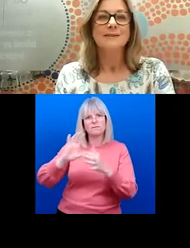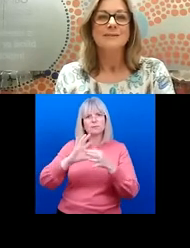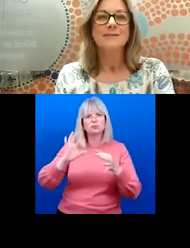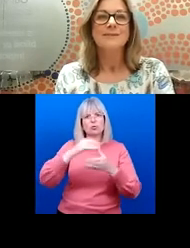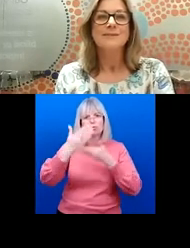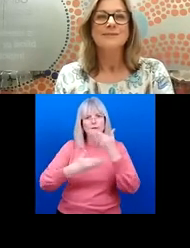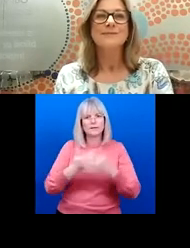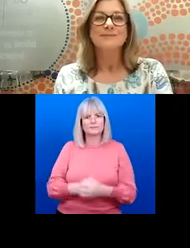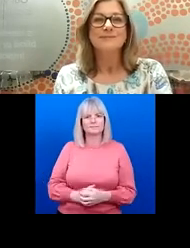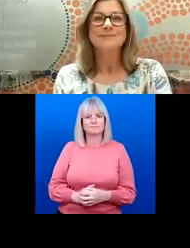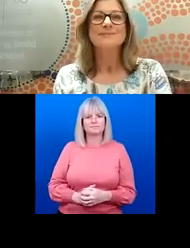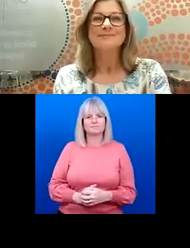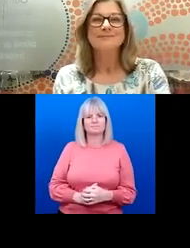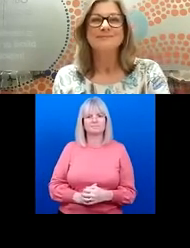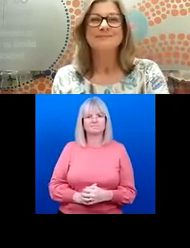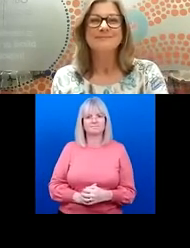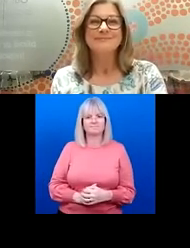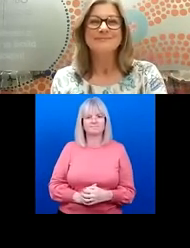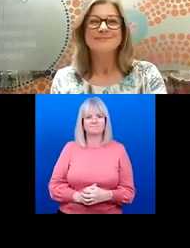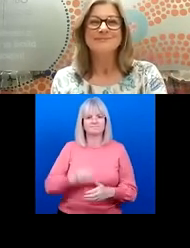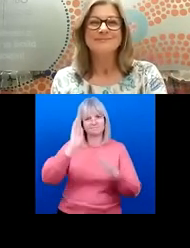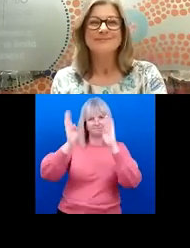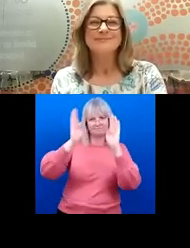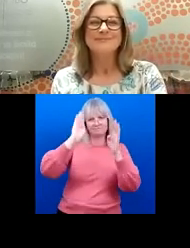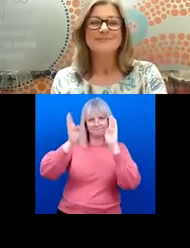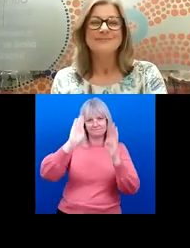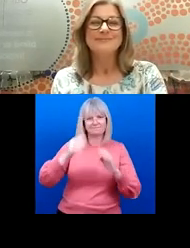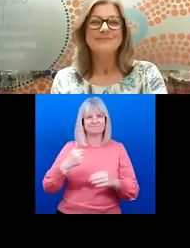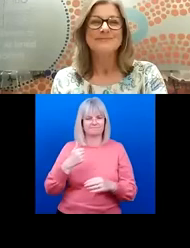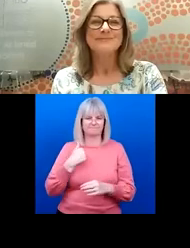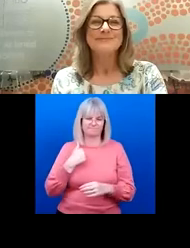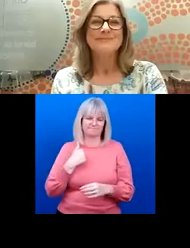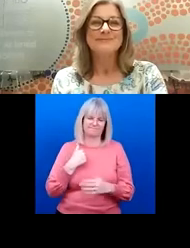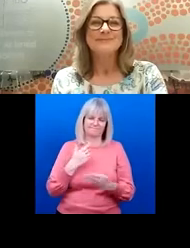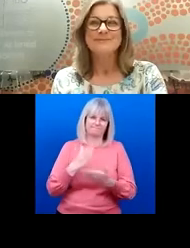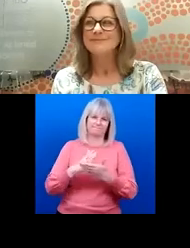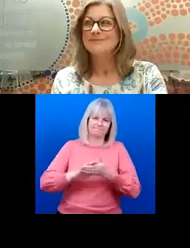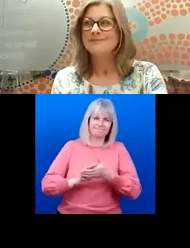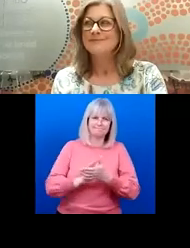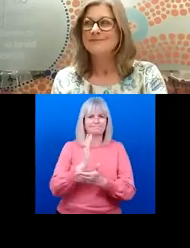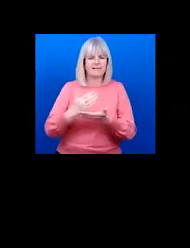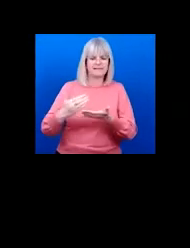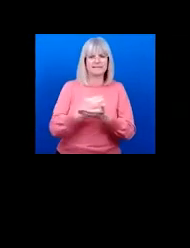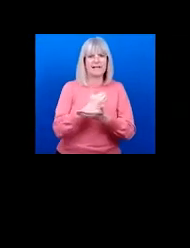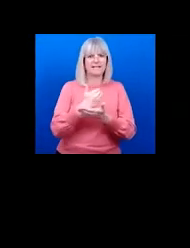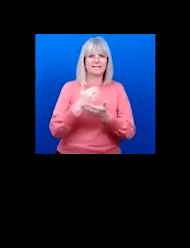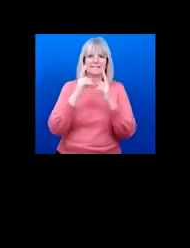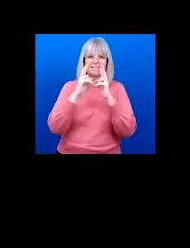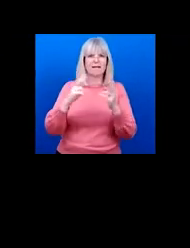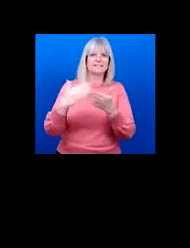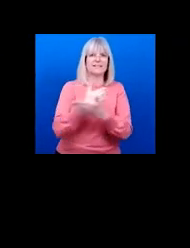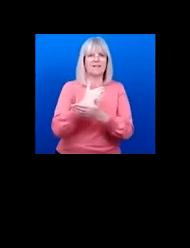Jennifer I'm really glad that Sight Savers Bangladesh has come to my home again.